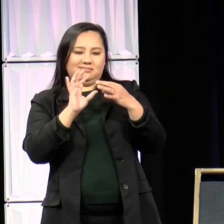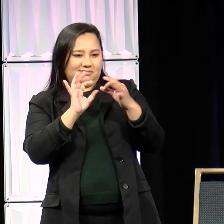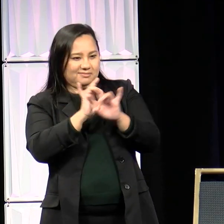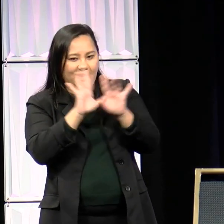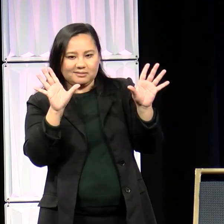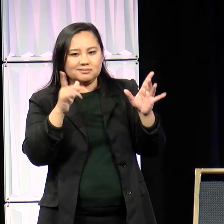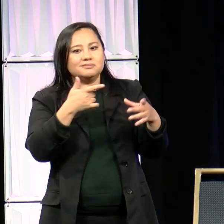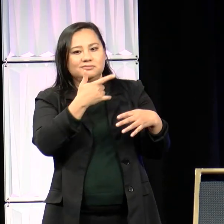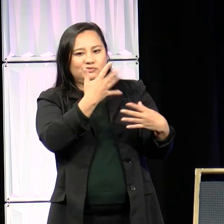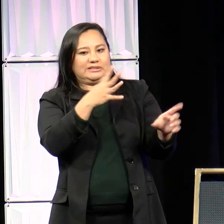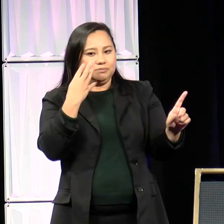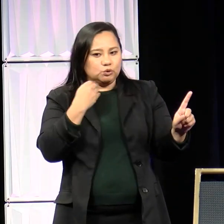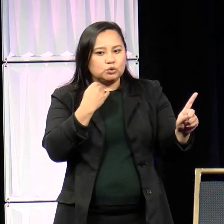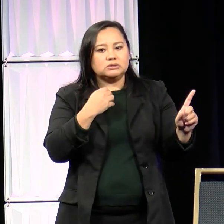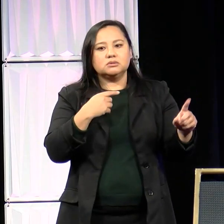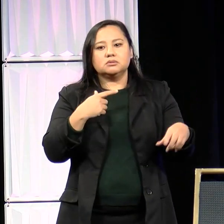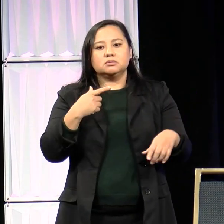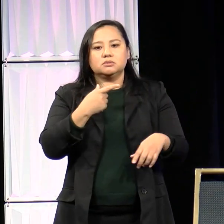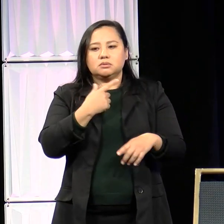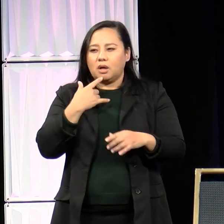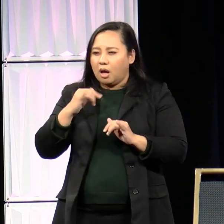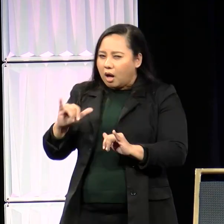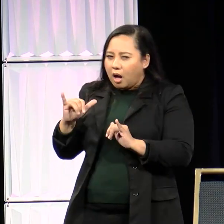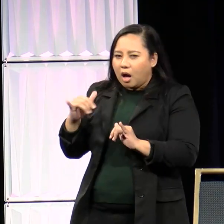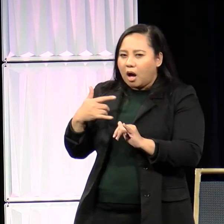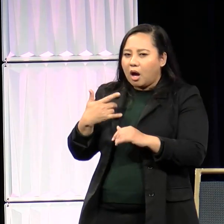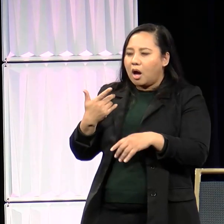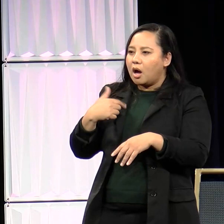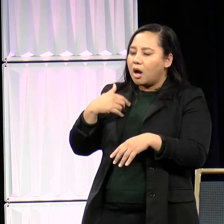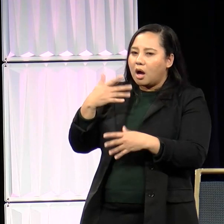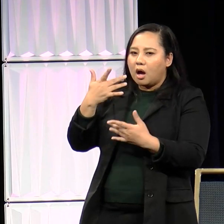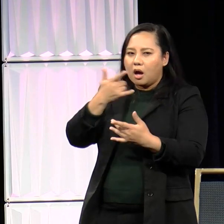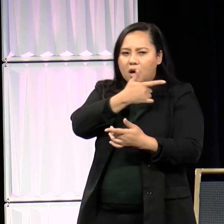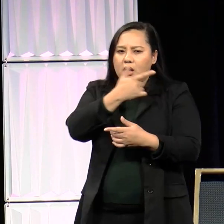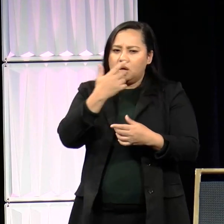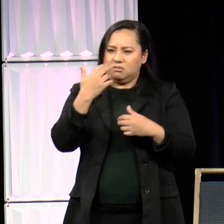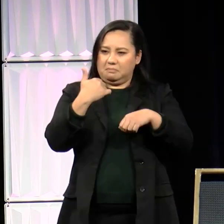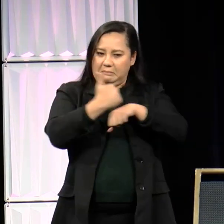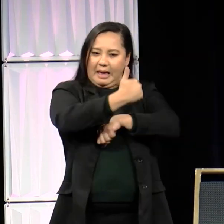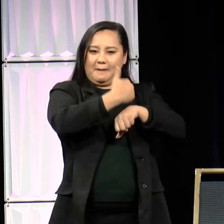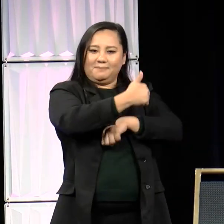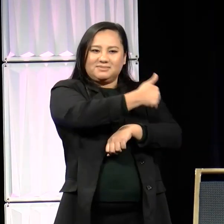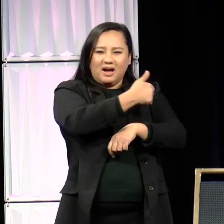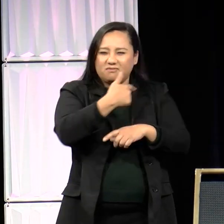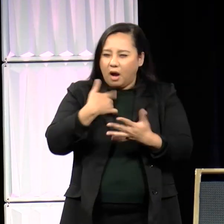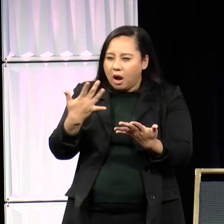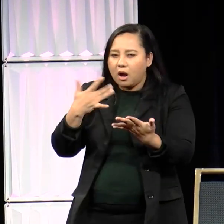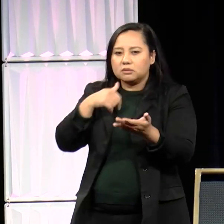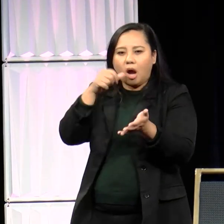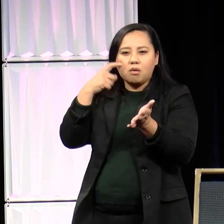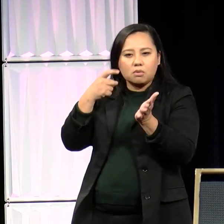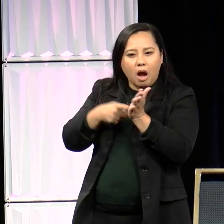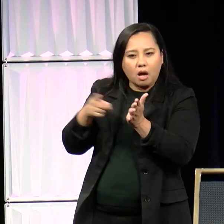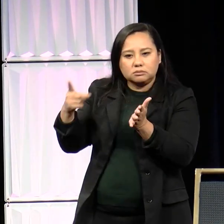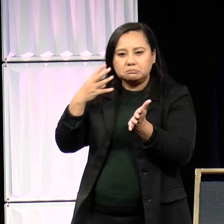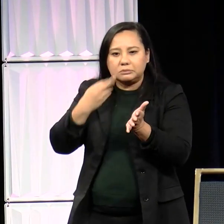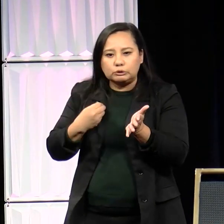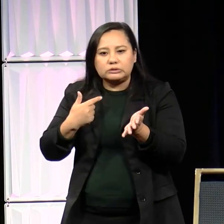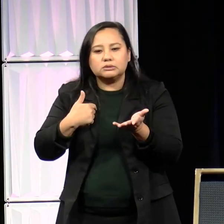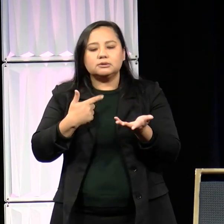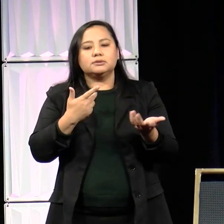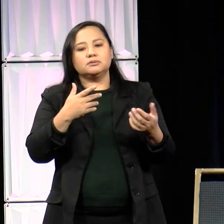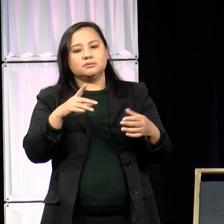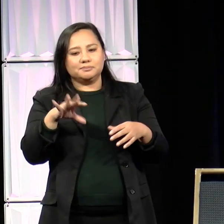Rape, Abuse, and Incest National Network reports that one in nine girls and one in 20 boys under the age of 18 are victims of sexual